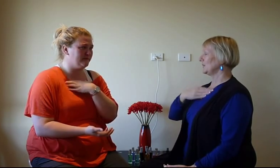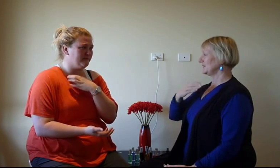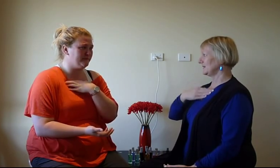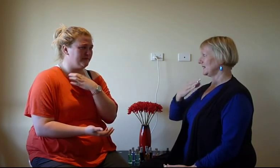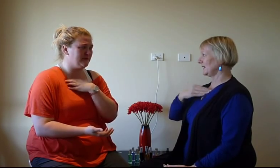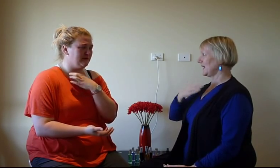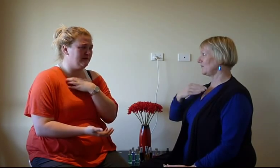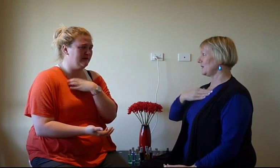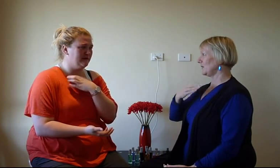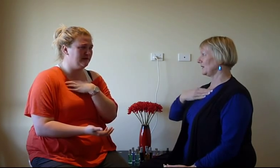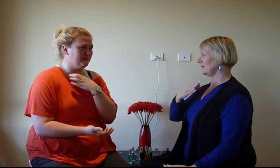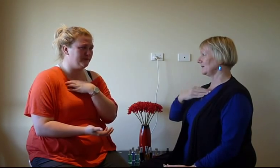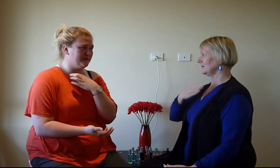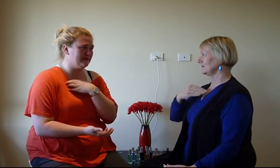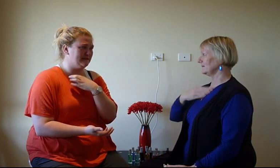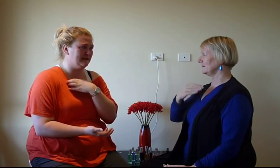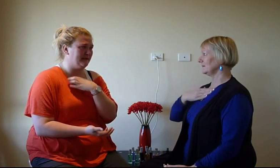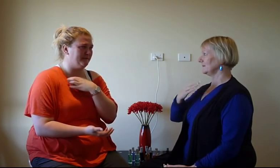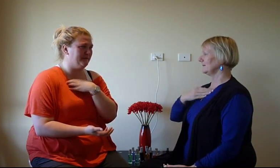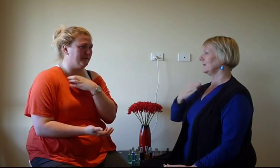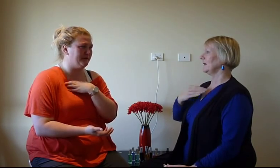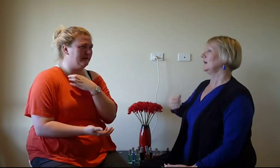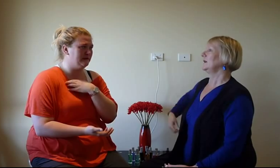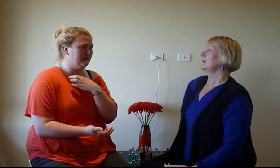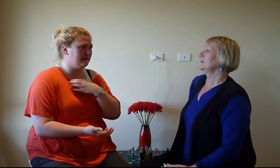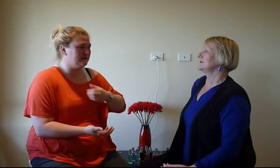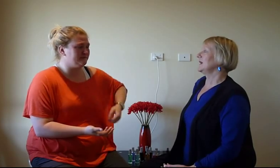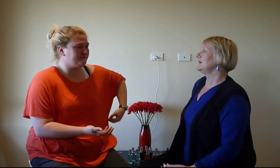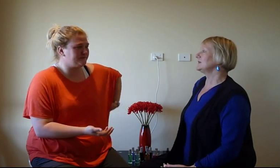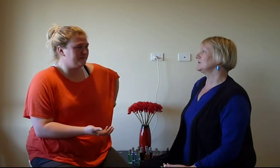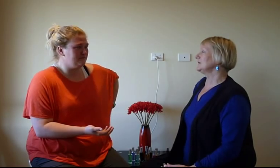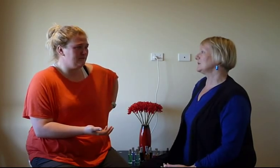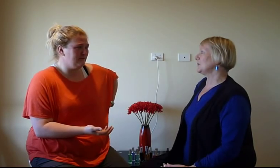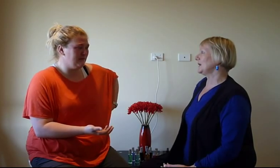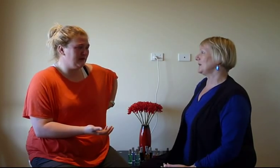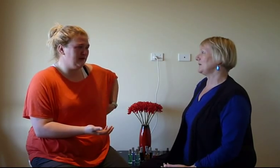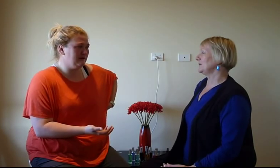Processing it out of my body. The sadness of disappointing people.